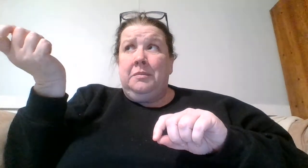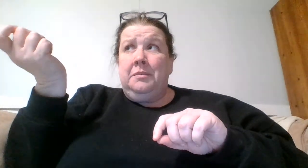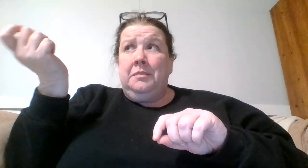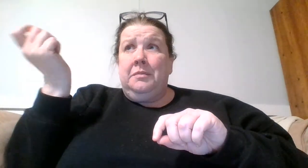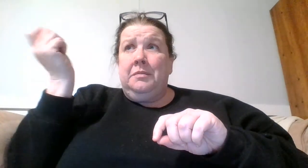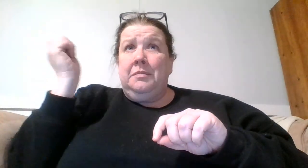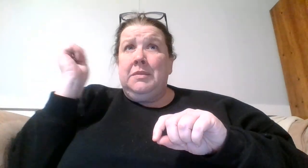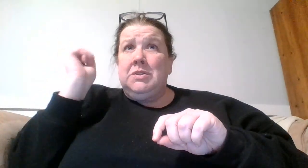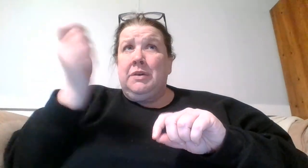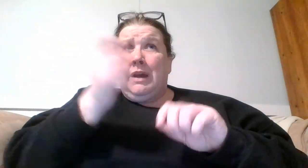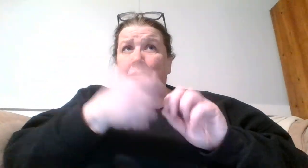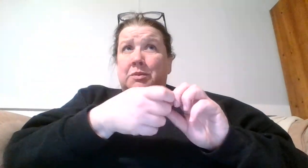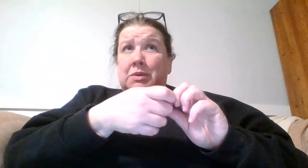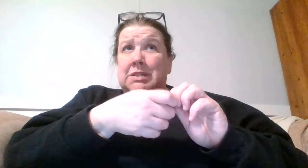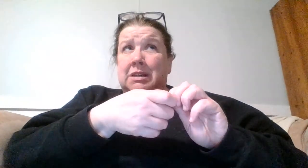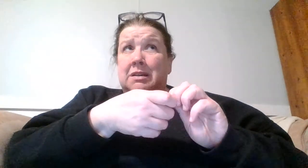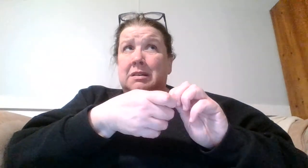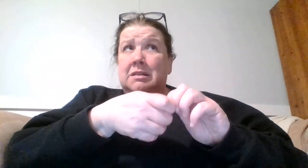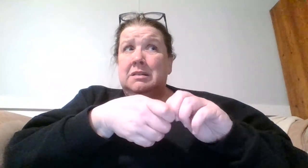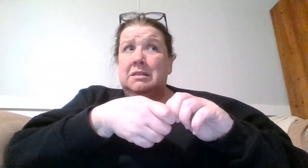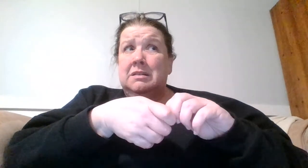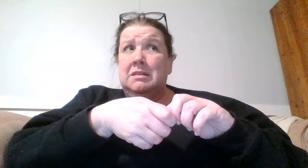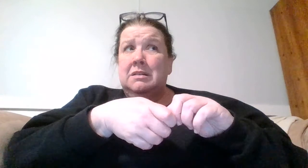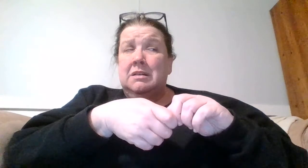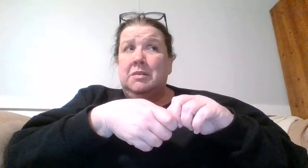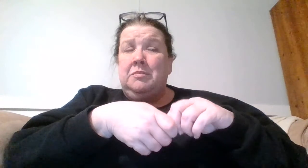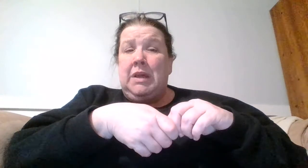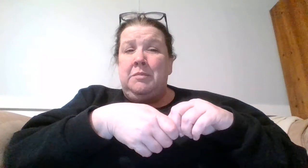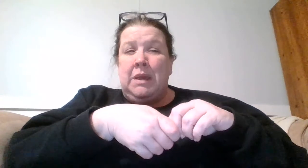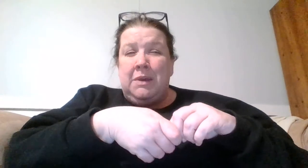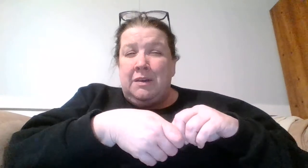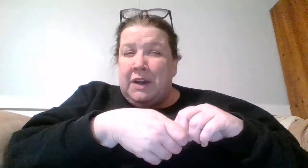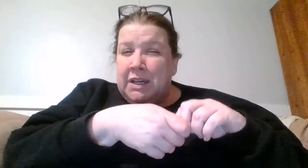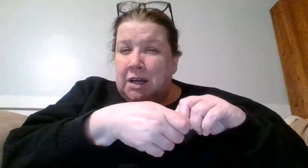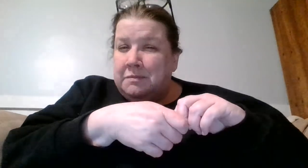um so yeah so we'll see maybe if I um